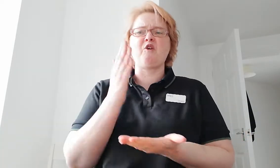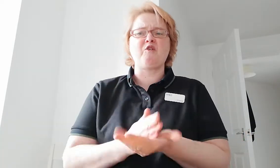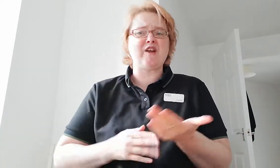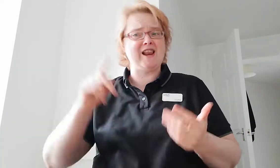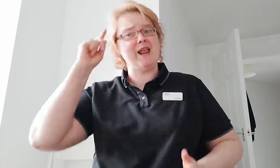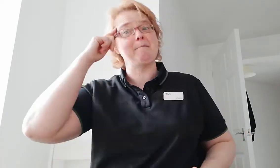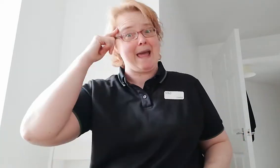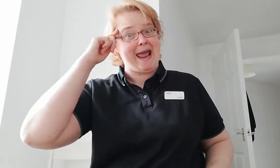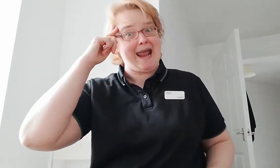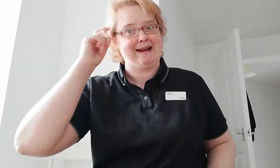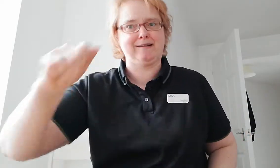all raving mad